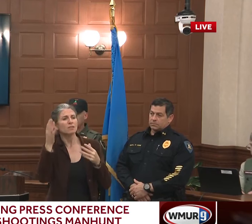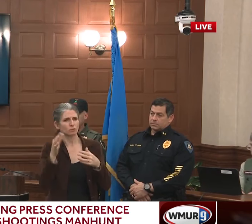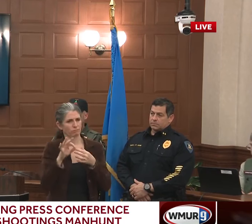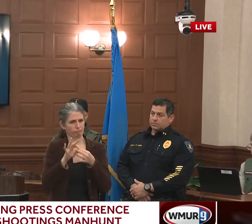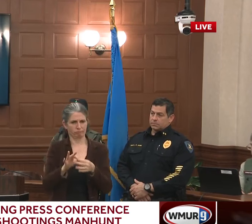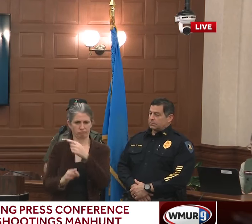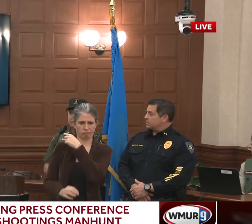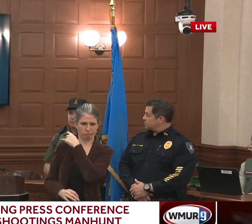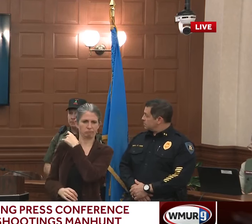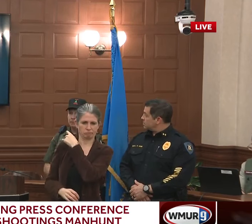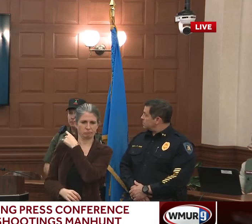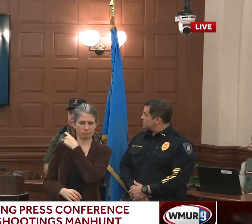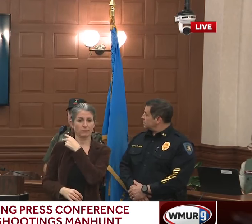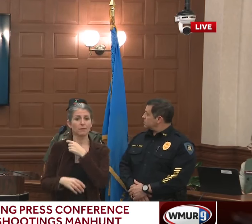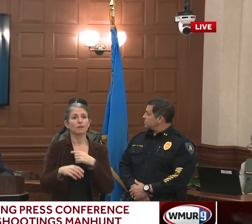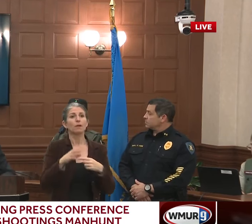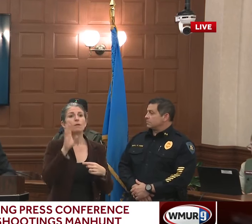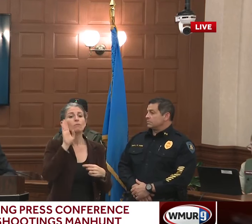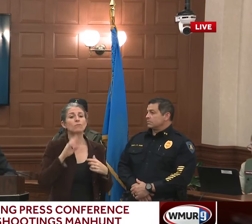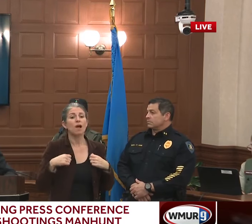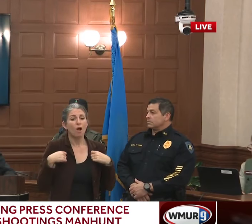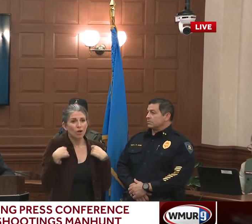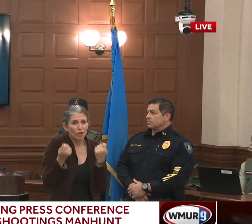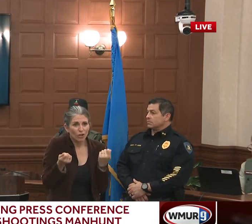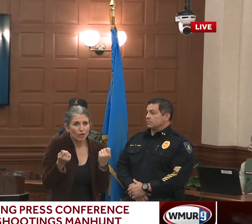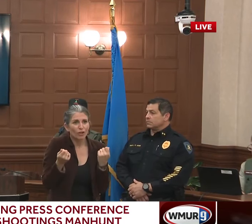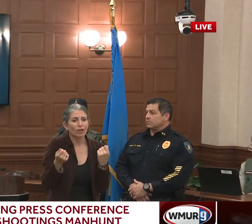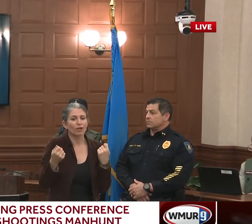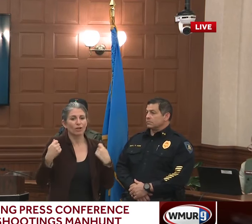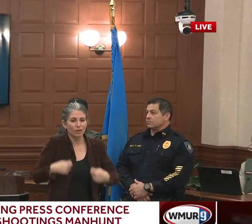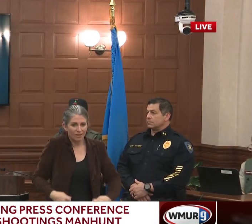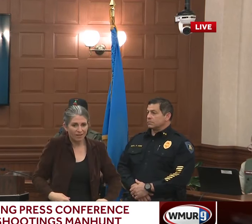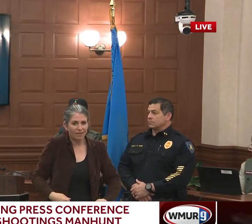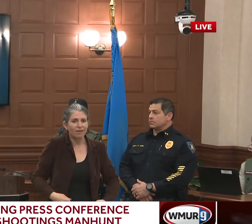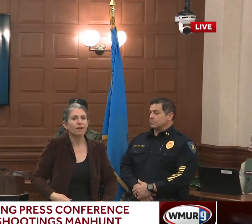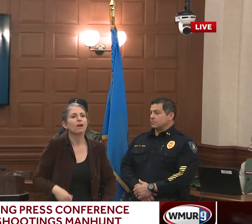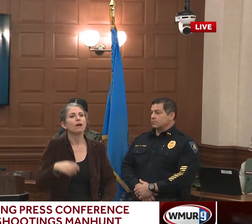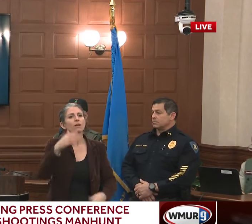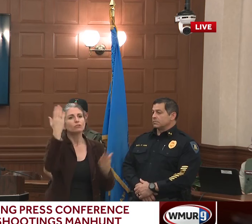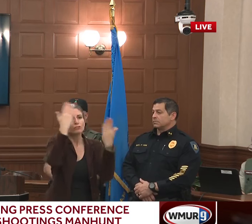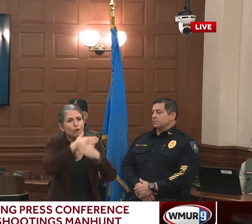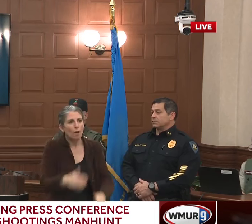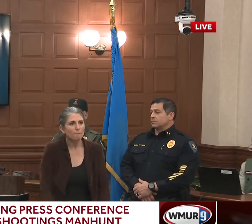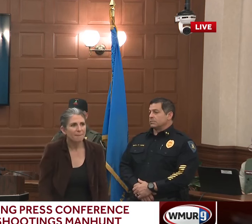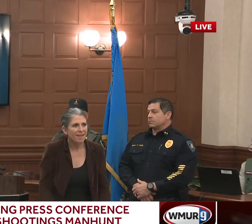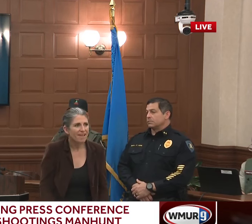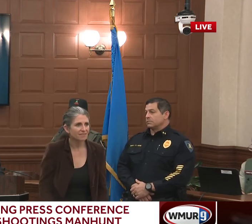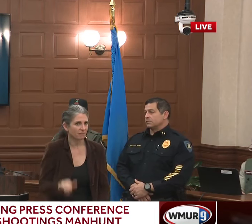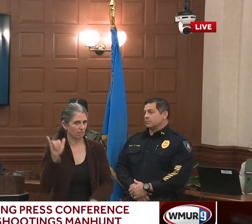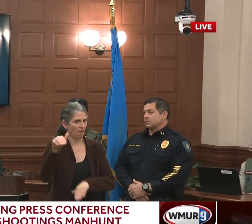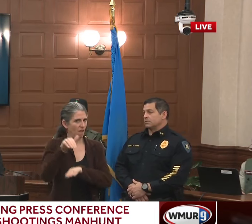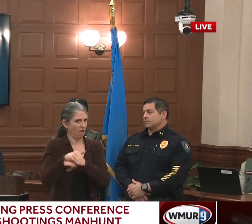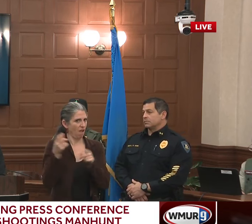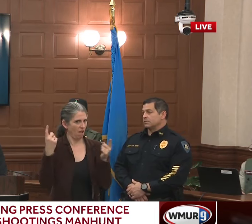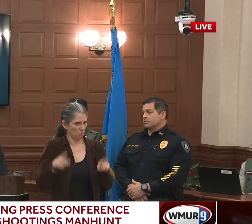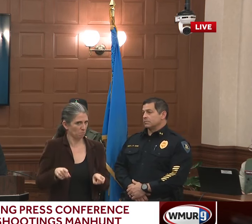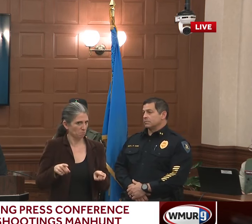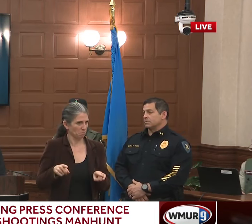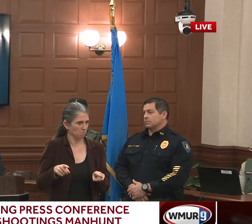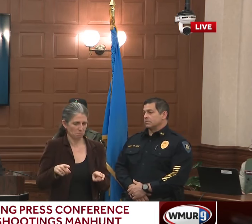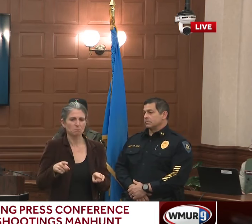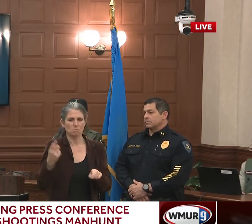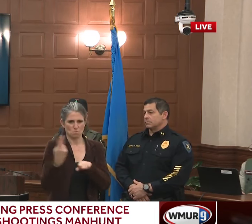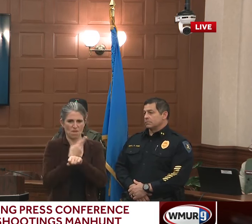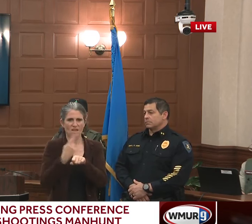cargo pants that are in the photo that we had released earlier, which showed him walking in to spare time with that